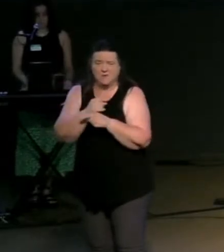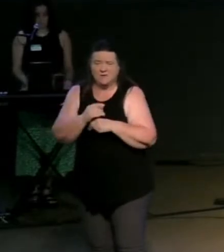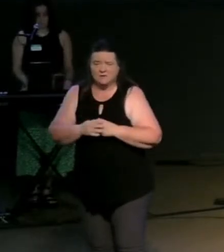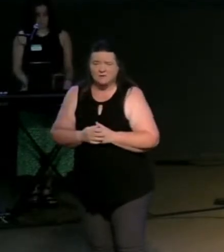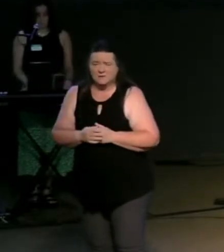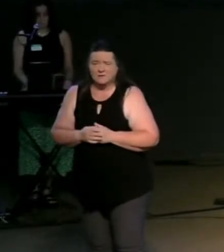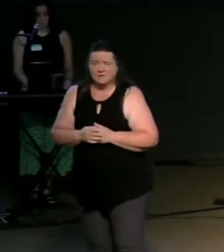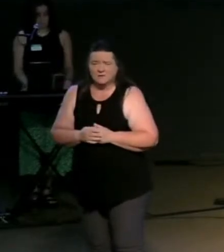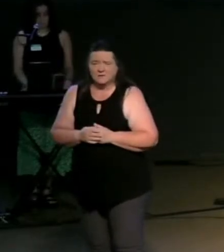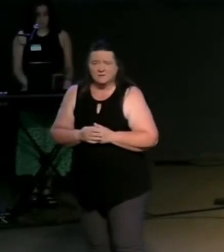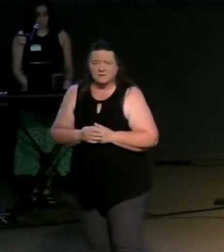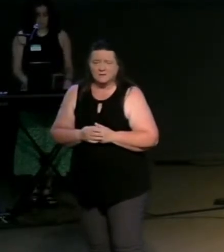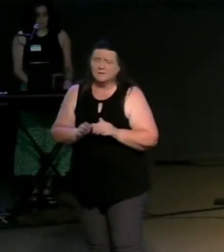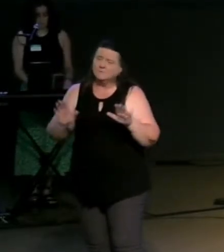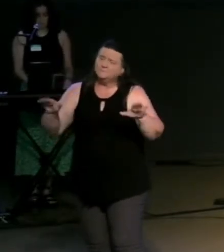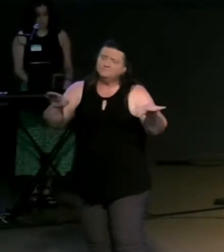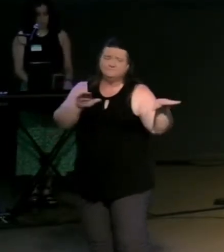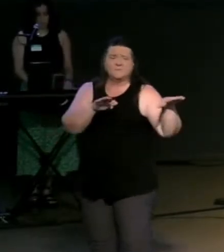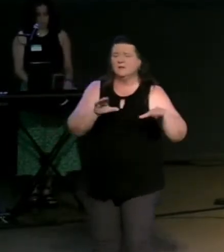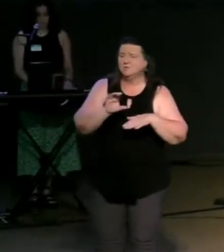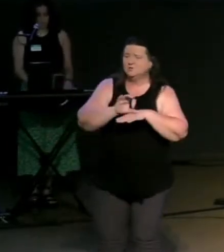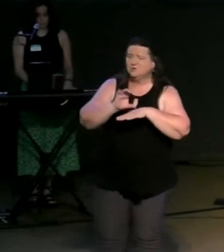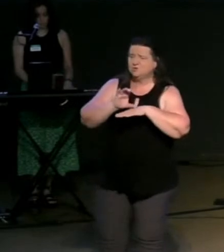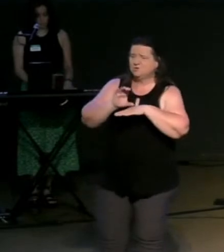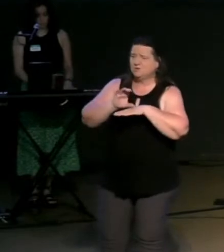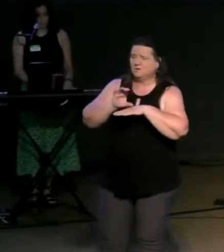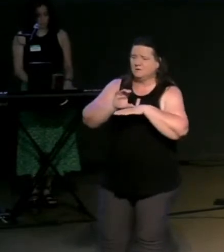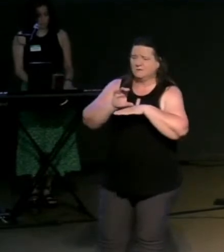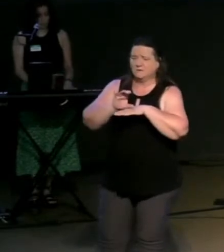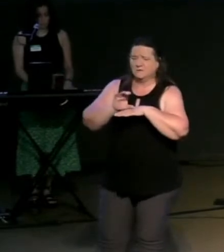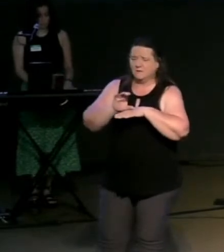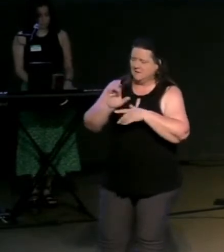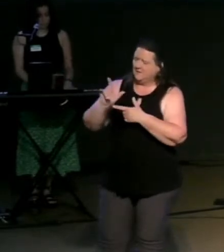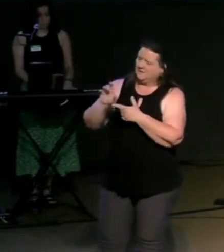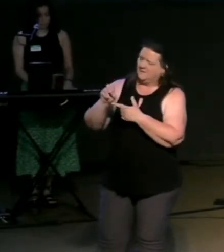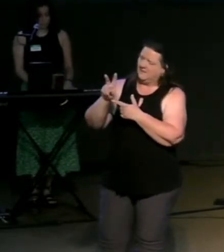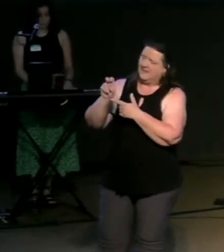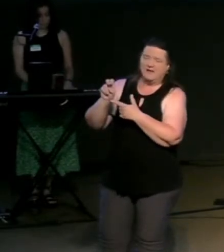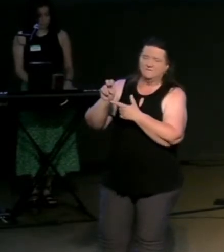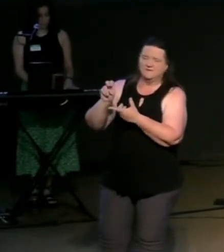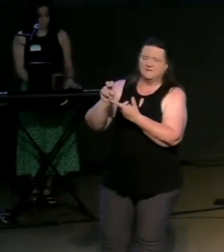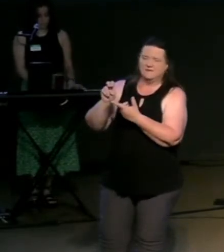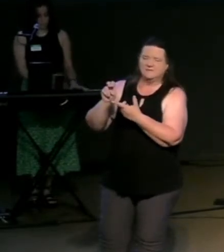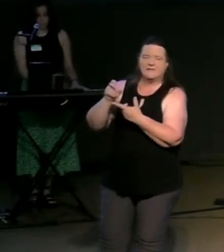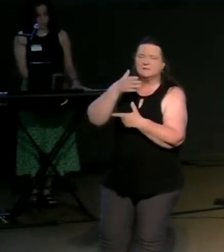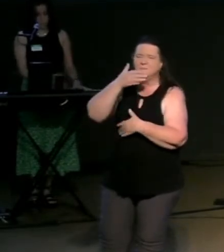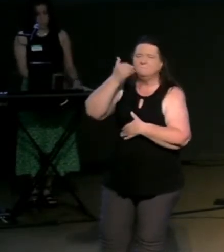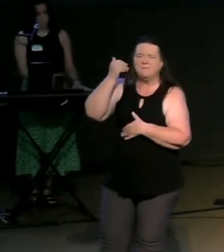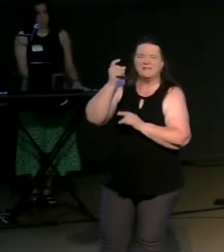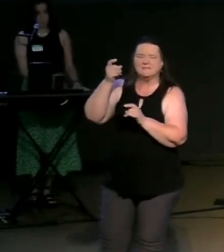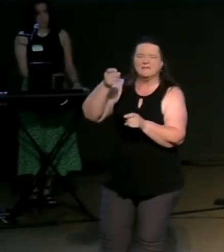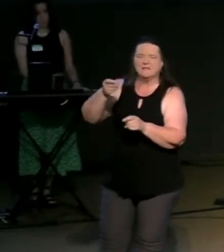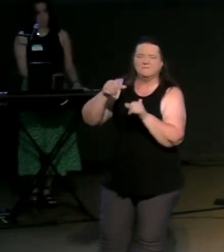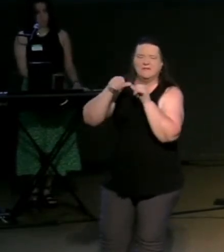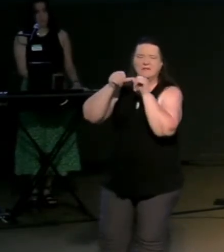love church is an eternal gift that lasts forever